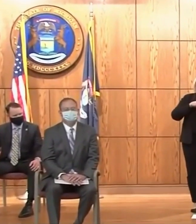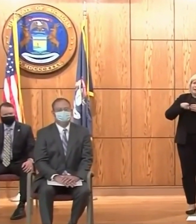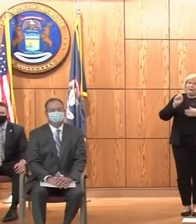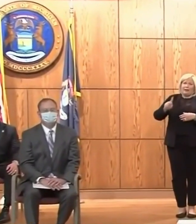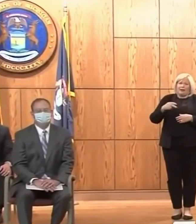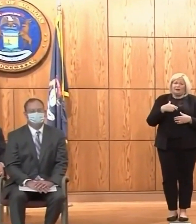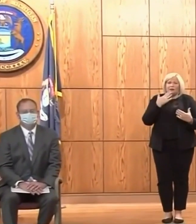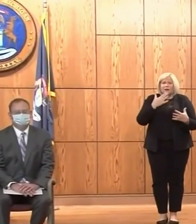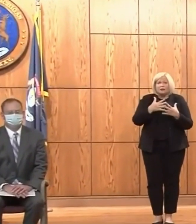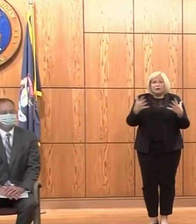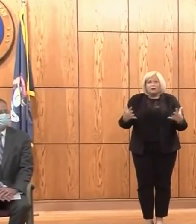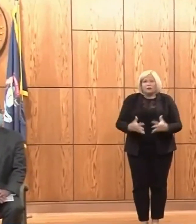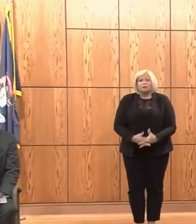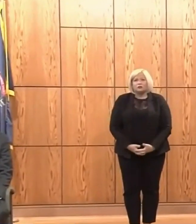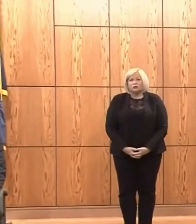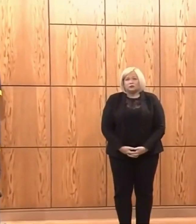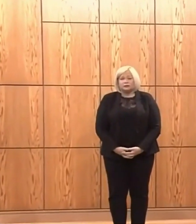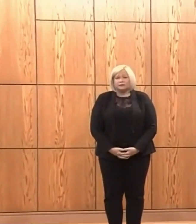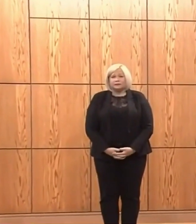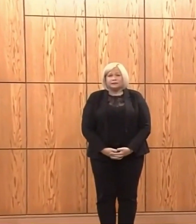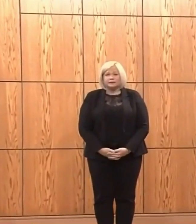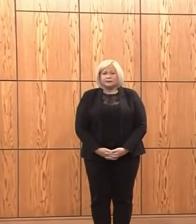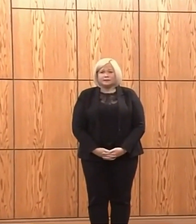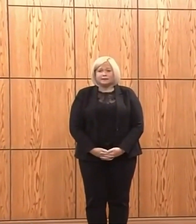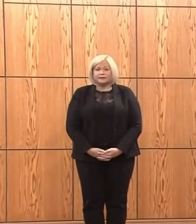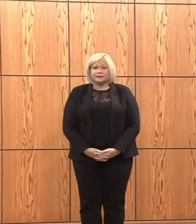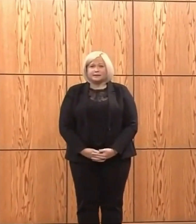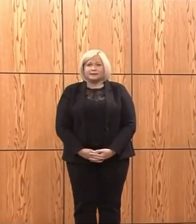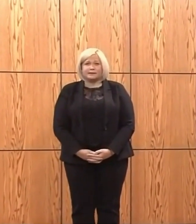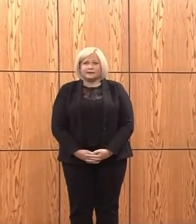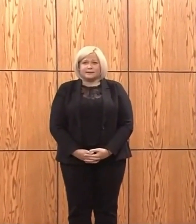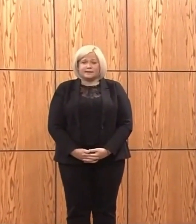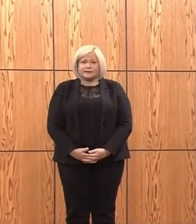over and there could be more charges. Dan Shenneman, NBC News.